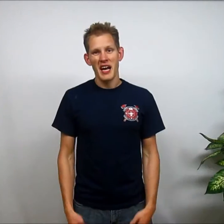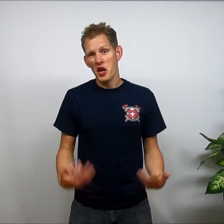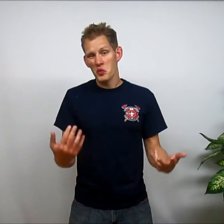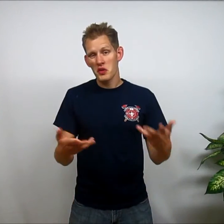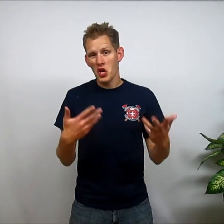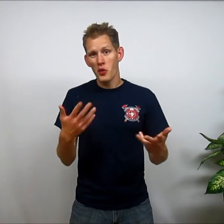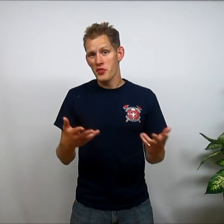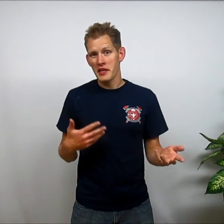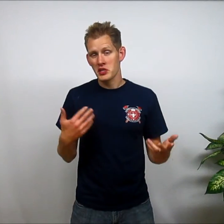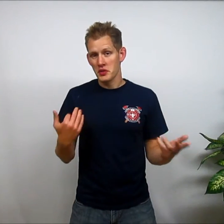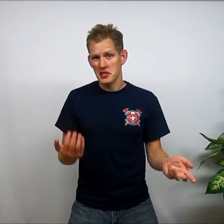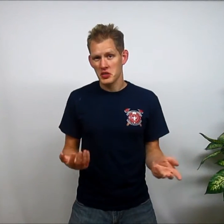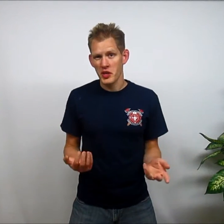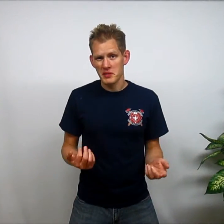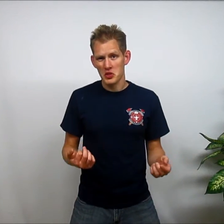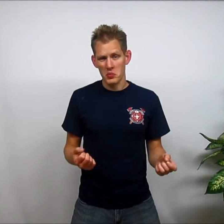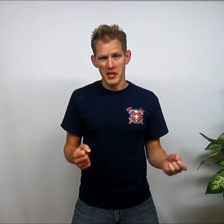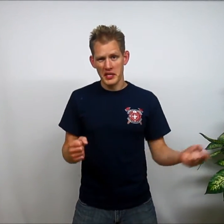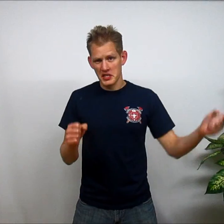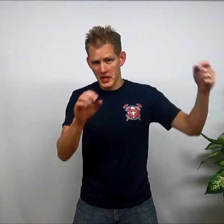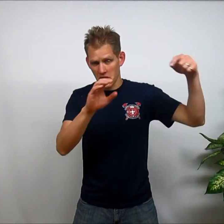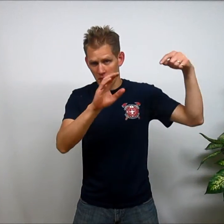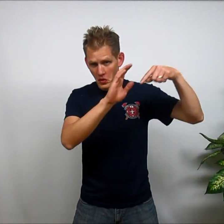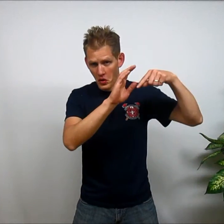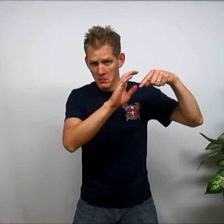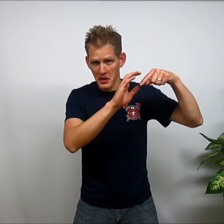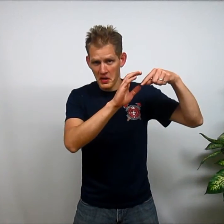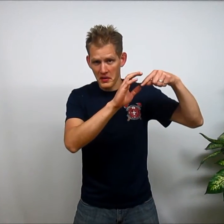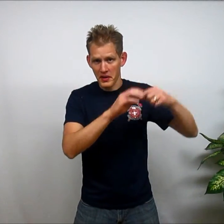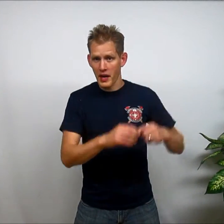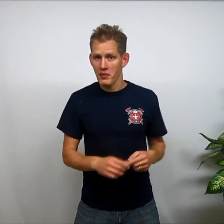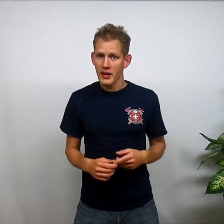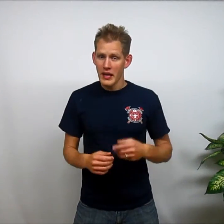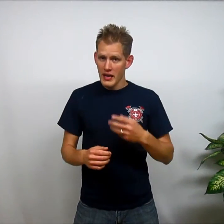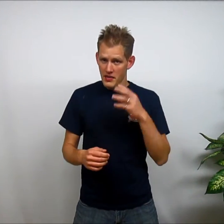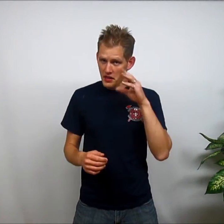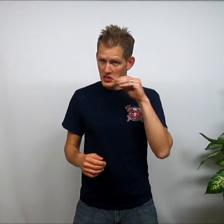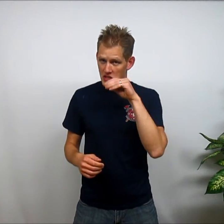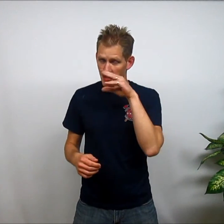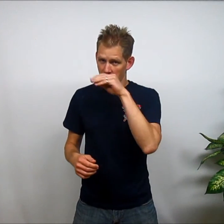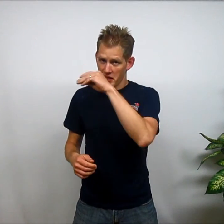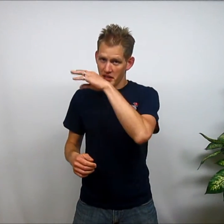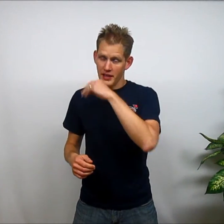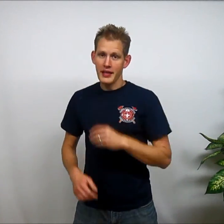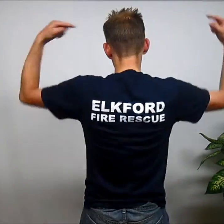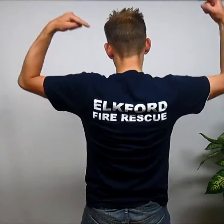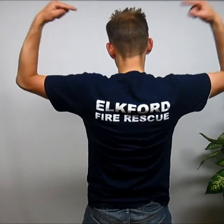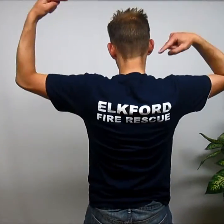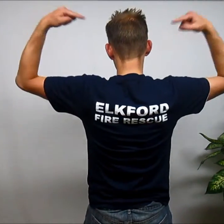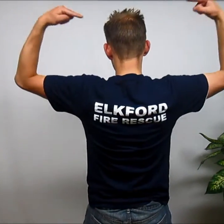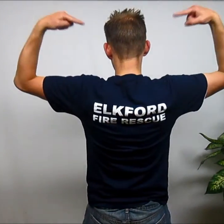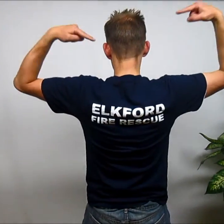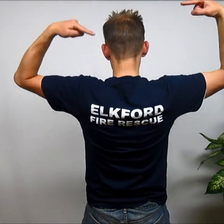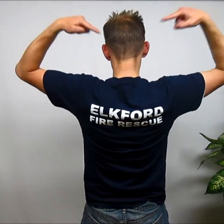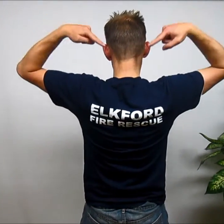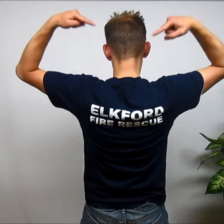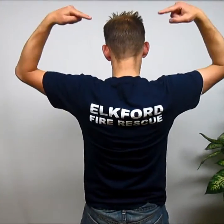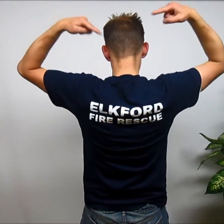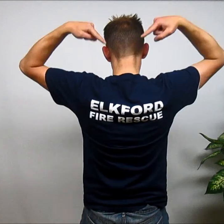I don't really go with any sort of scripts. Normally, I just hit the record button on the camera, and then I just start talking. Like tonight, I was a